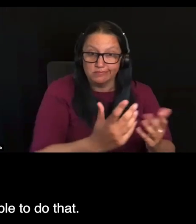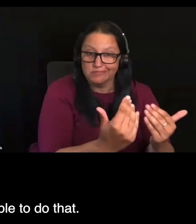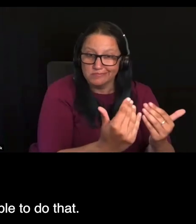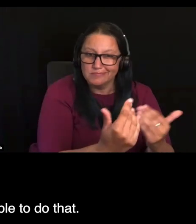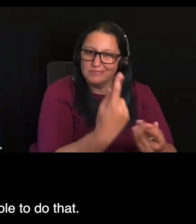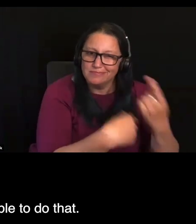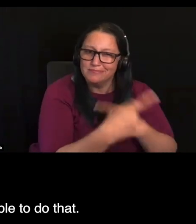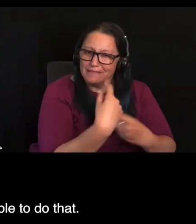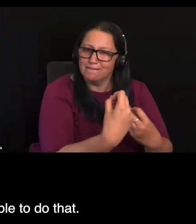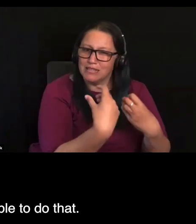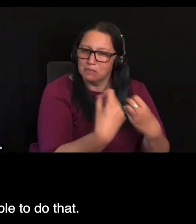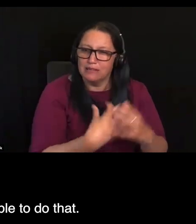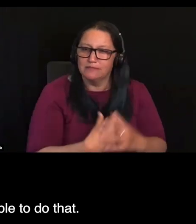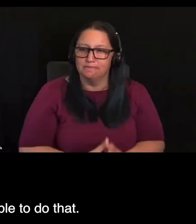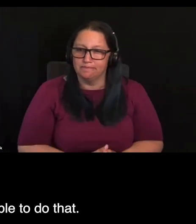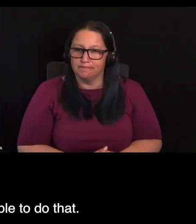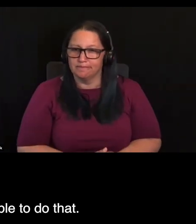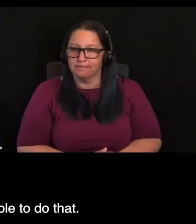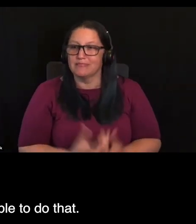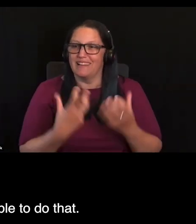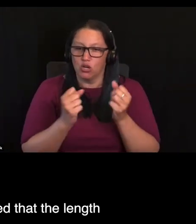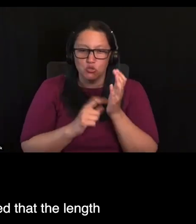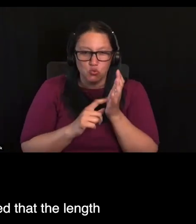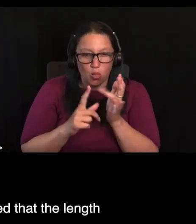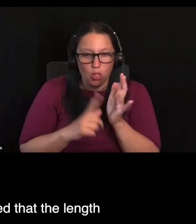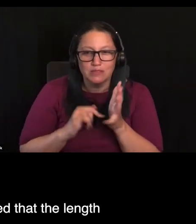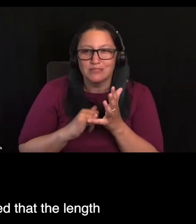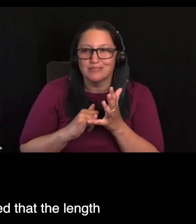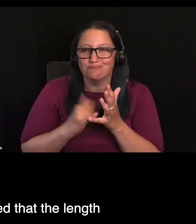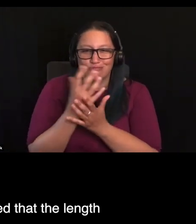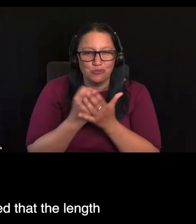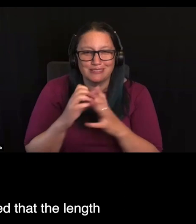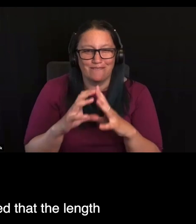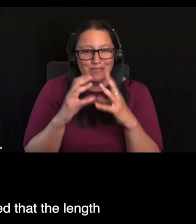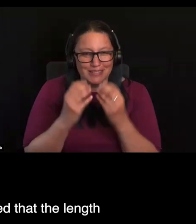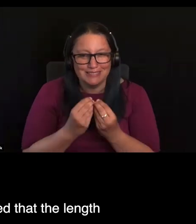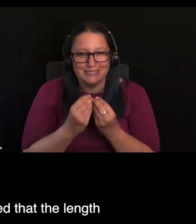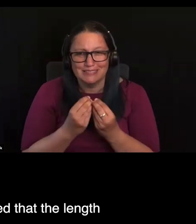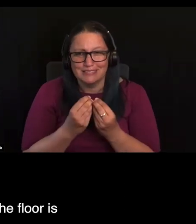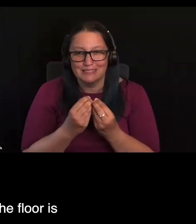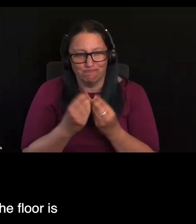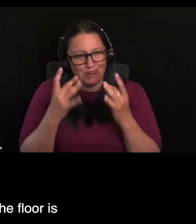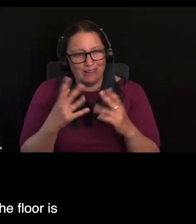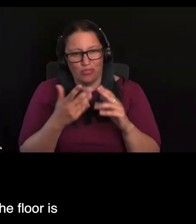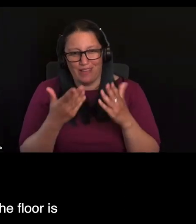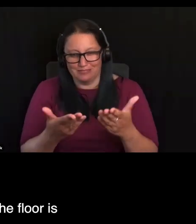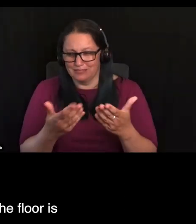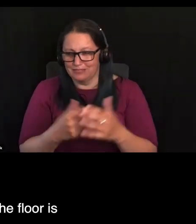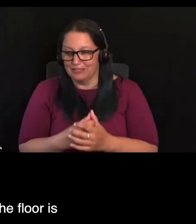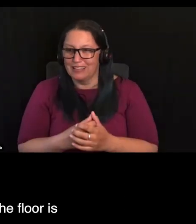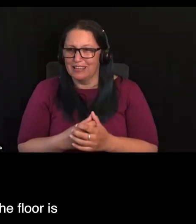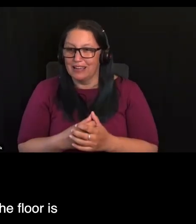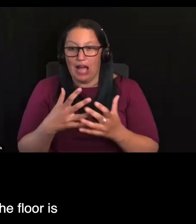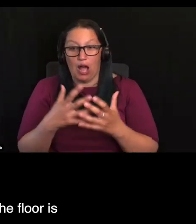available to assessors to be able to do that. We've certainly in Health mandated that the length of time that's spent